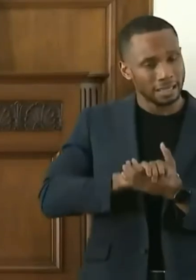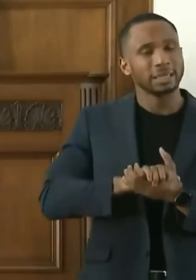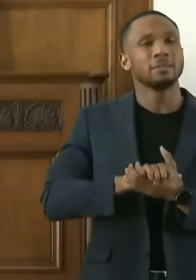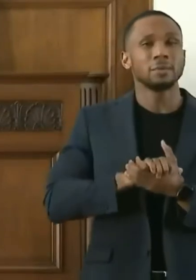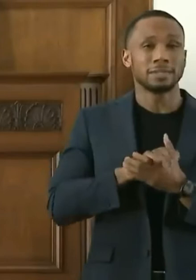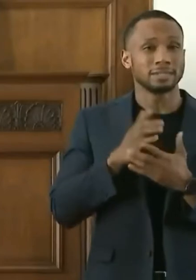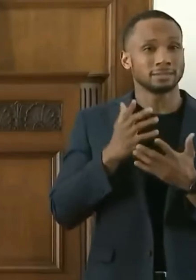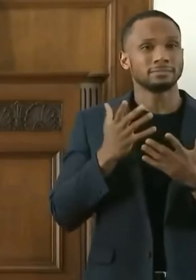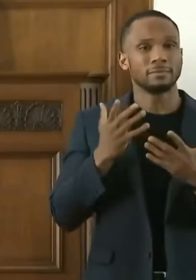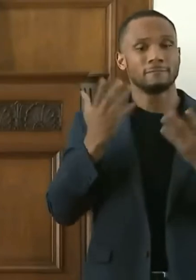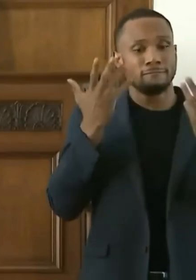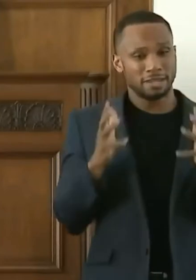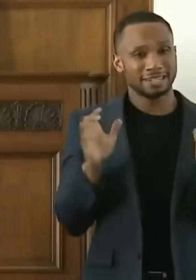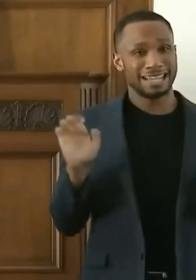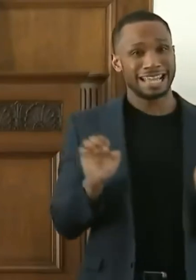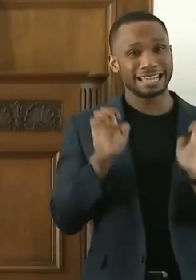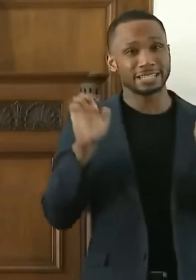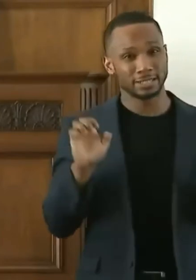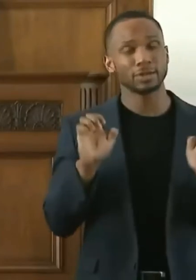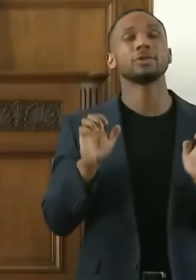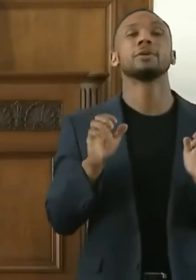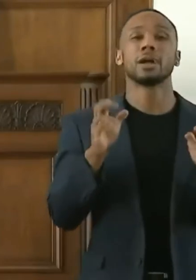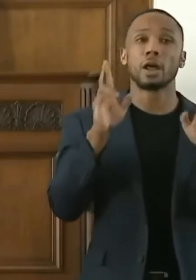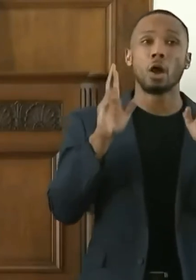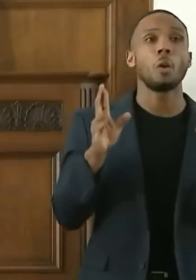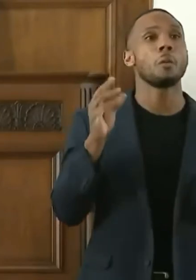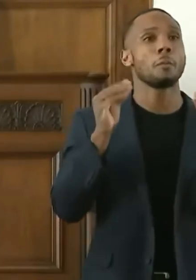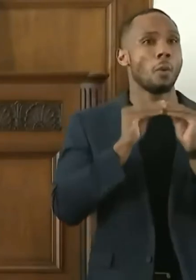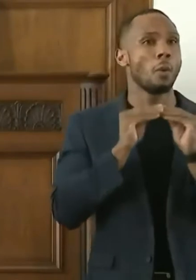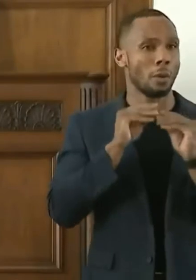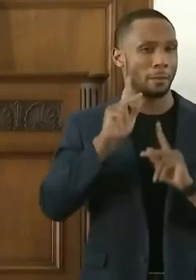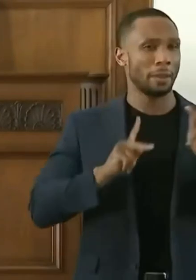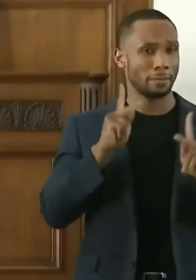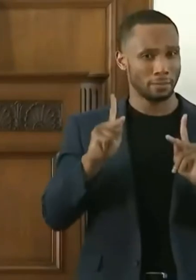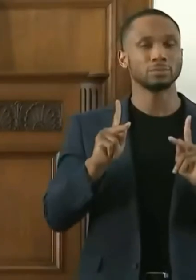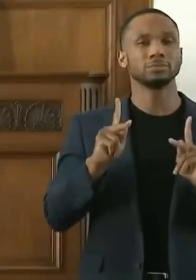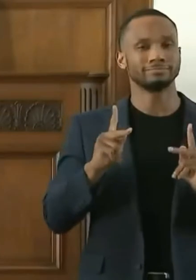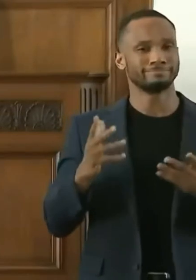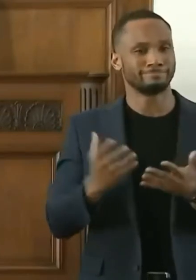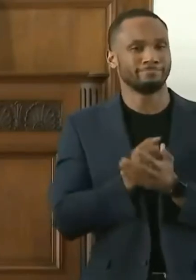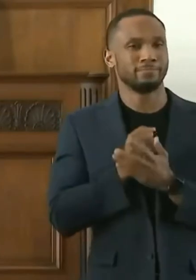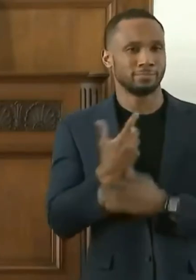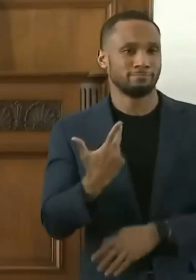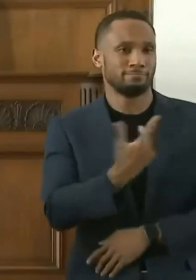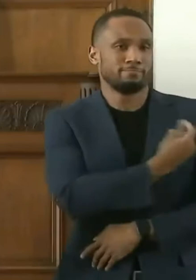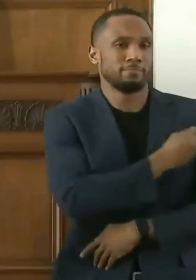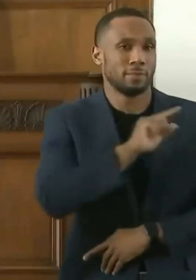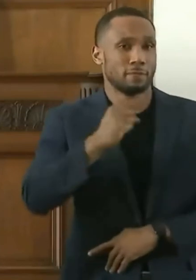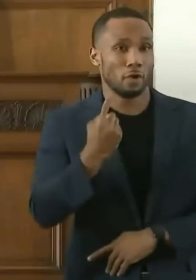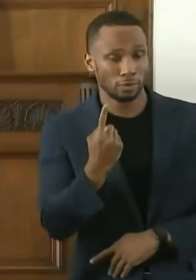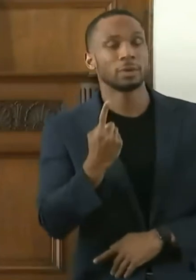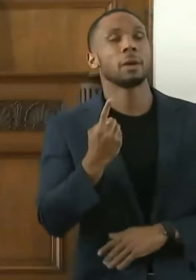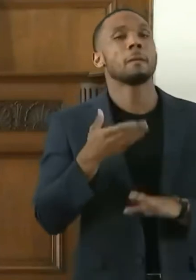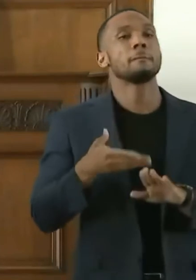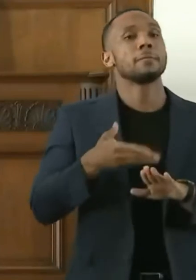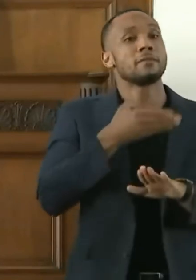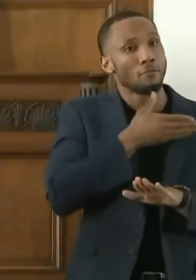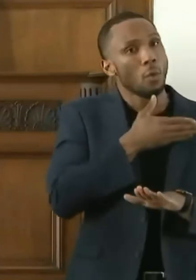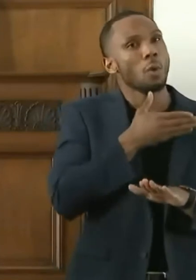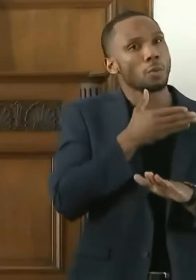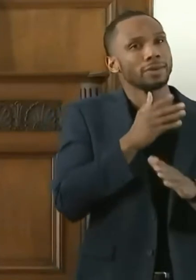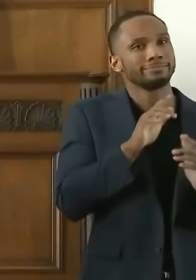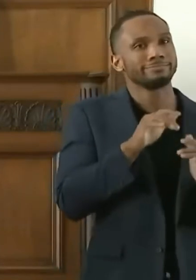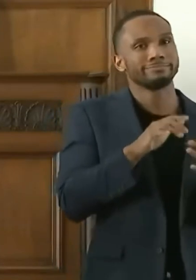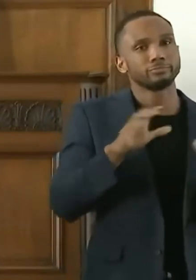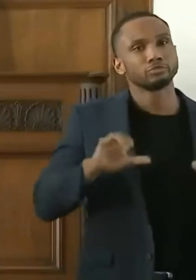Easter and hopefully allow more Alabamians to get their first shot. Before we take a step, some other states have